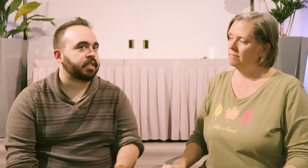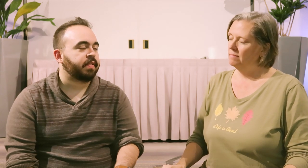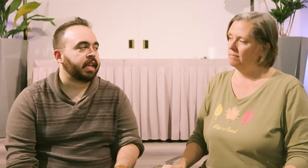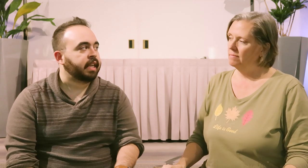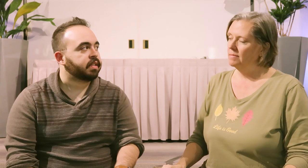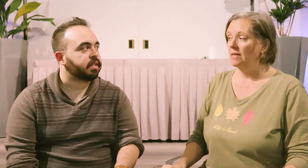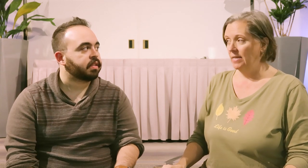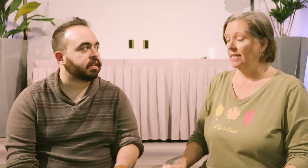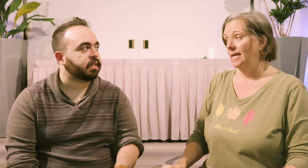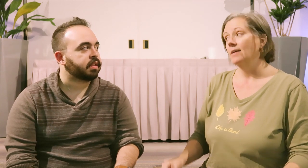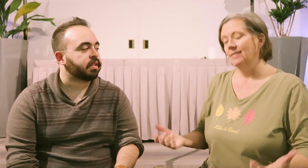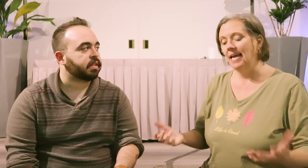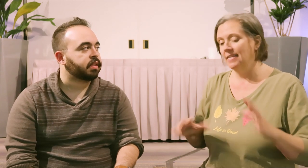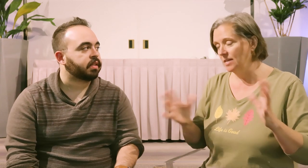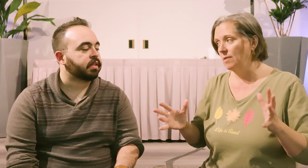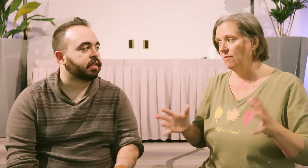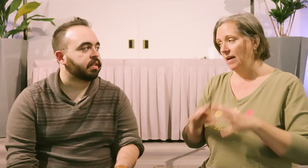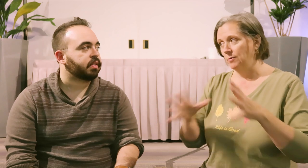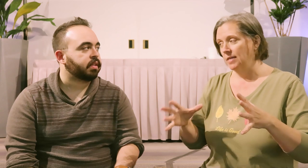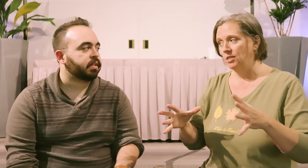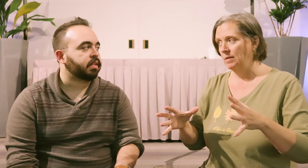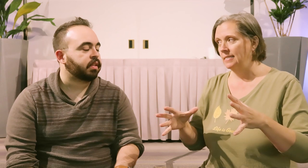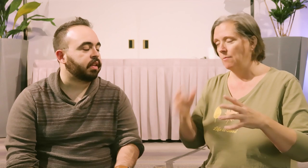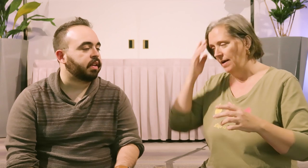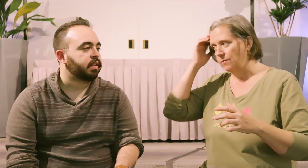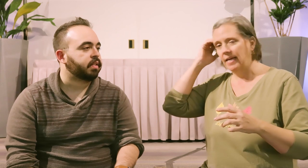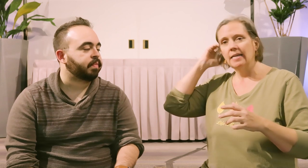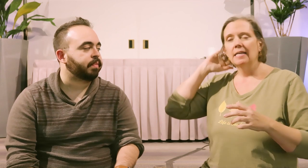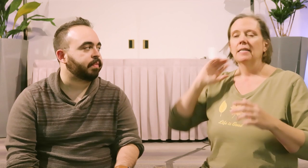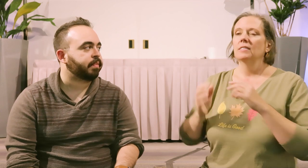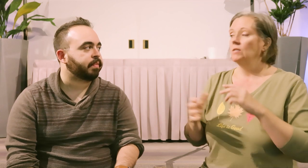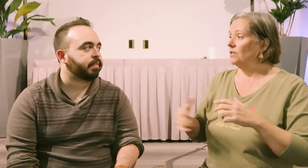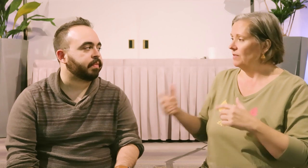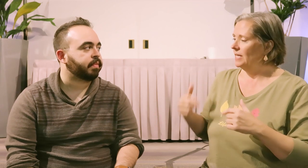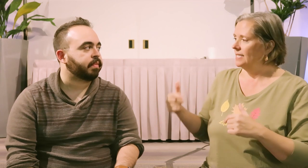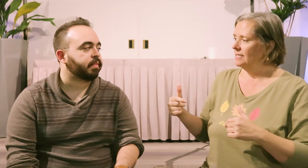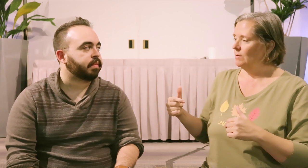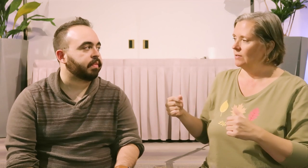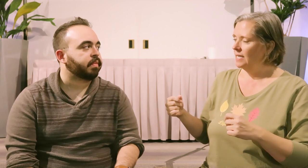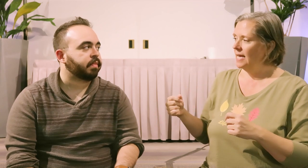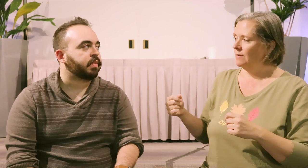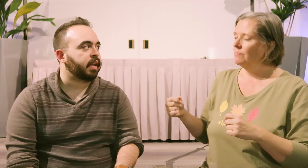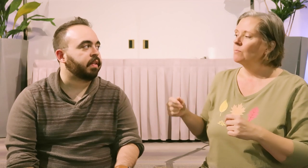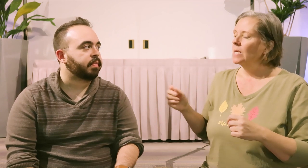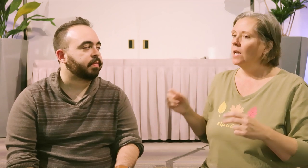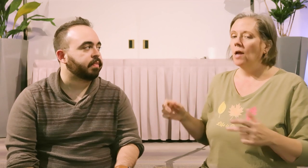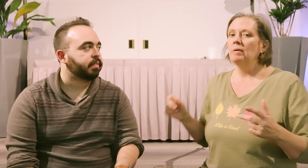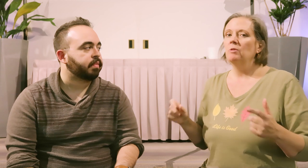Seven, eight. Seven, eight. Yeah. Anything above a five you want to get drumming and tap right away. So did you feel the intensity when you said that? Yeah. A lot of people